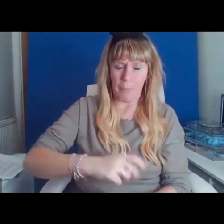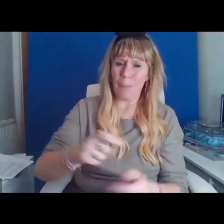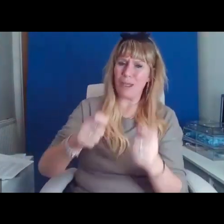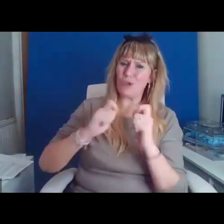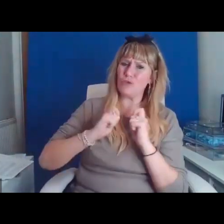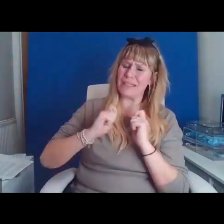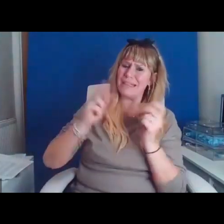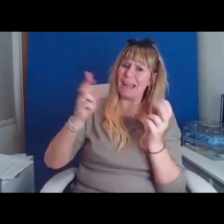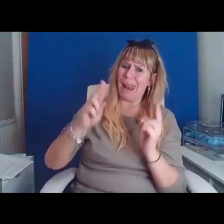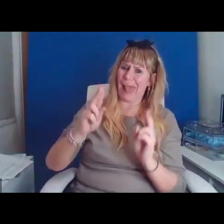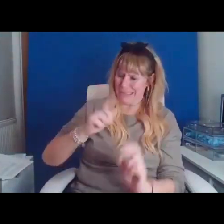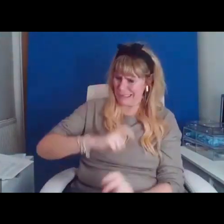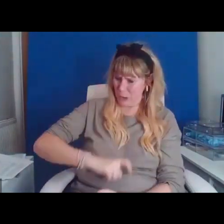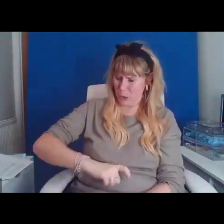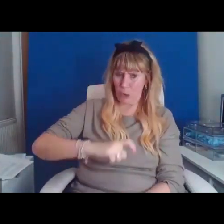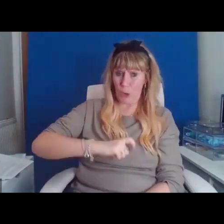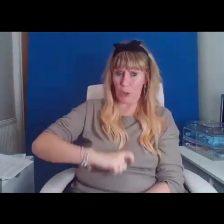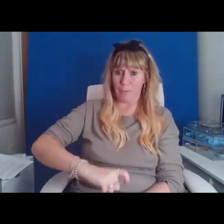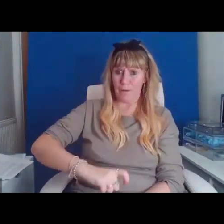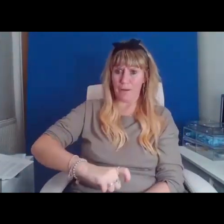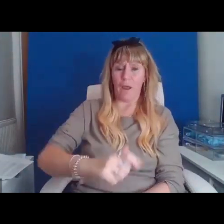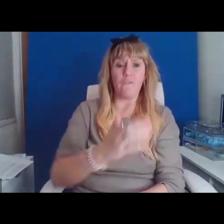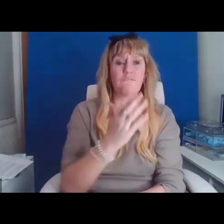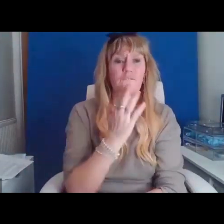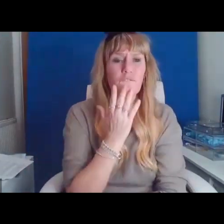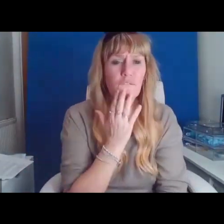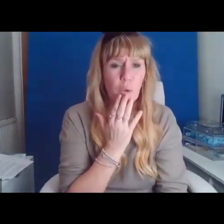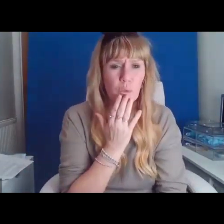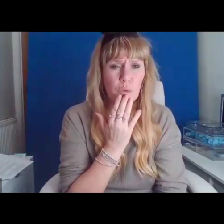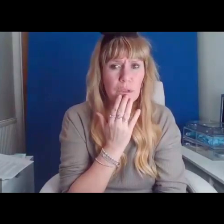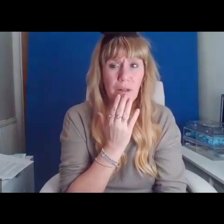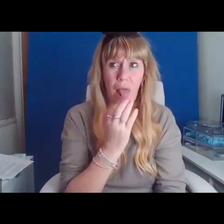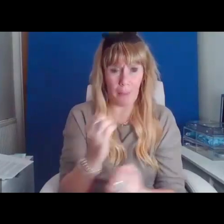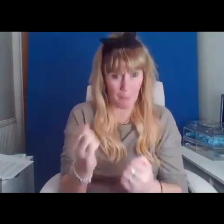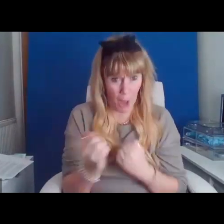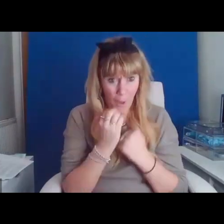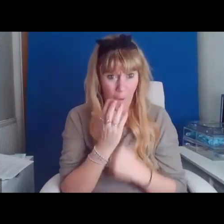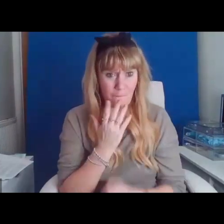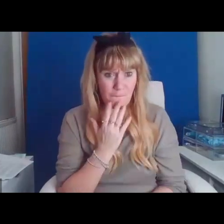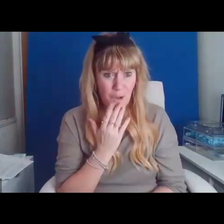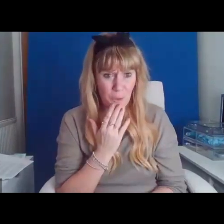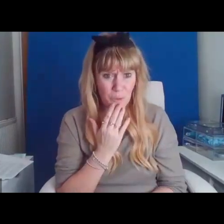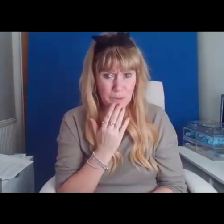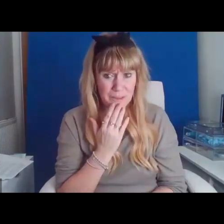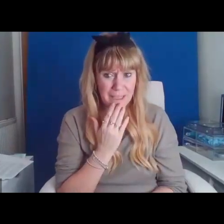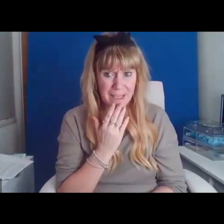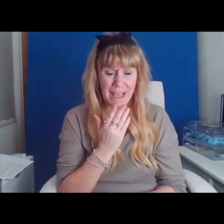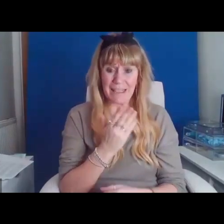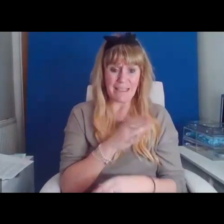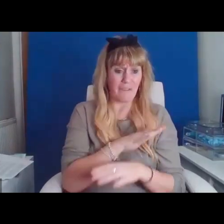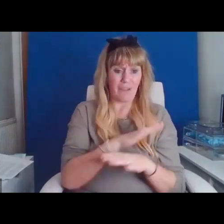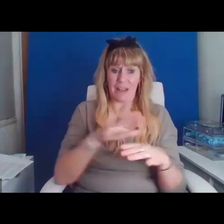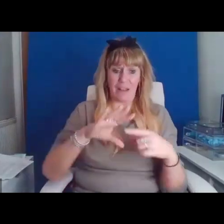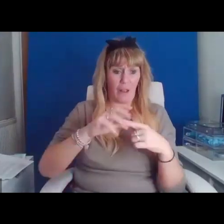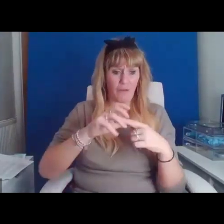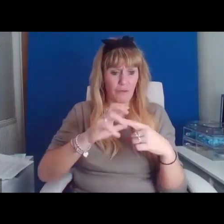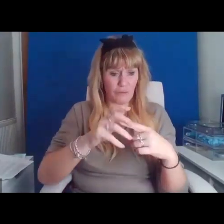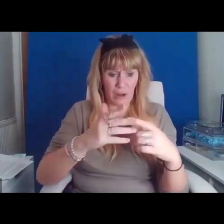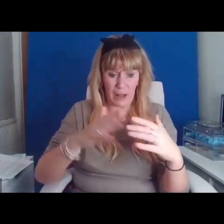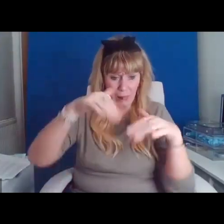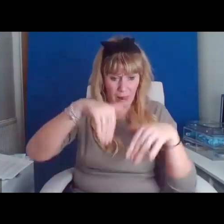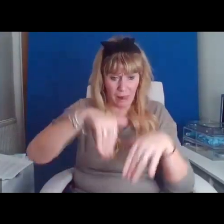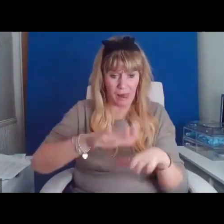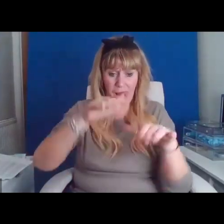Faulty, defaulting, like it's all our own fault, as if fault lines didn't lift up rocks on the regular, as if anything is a